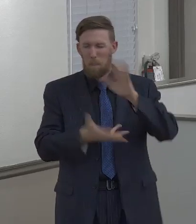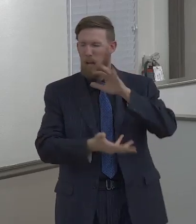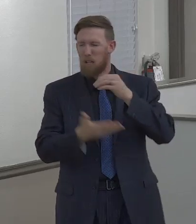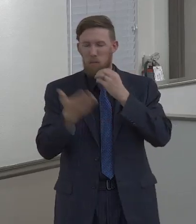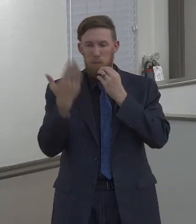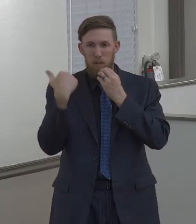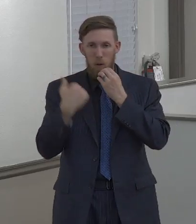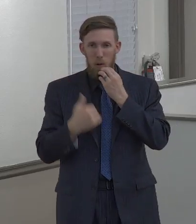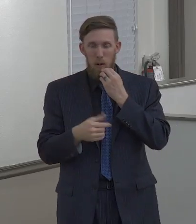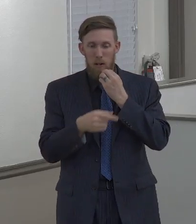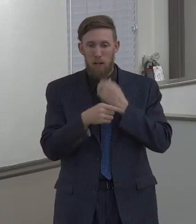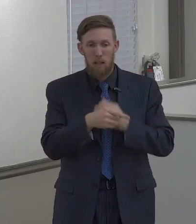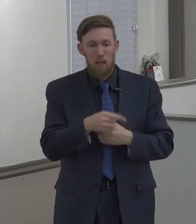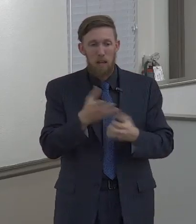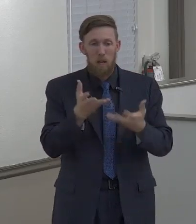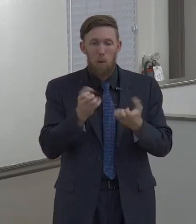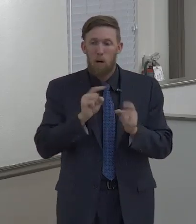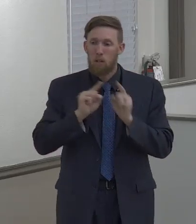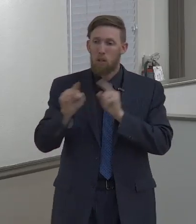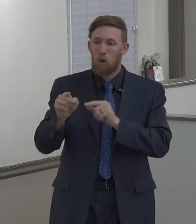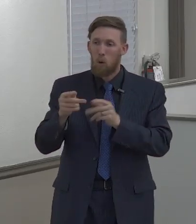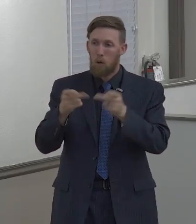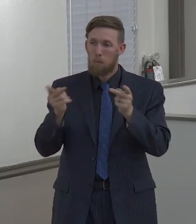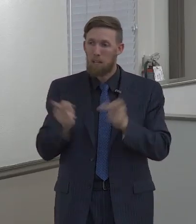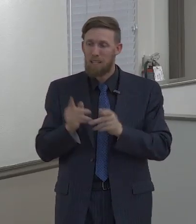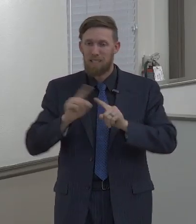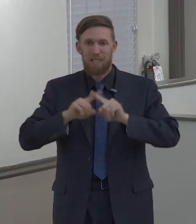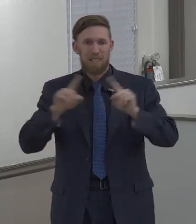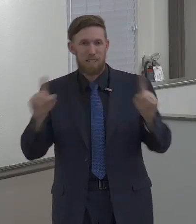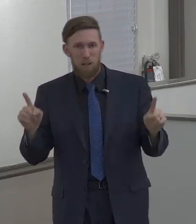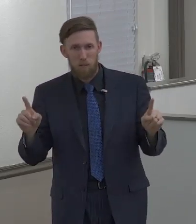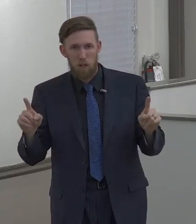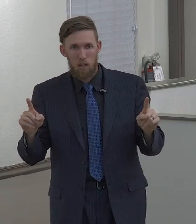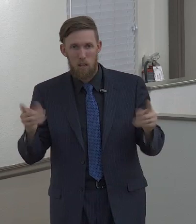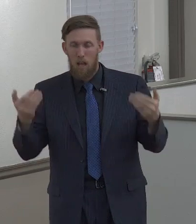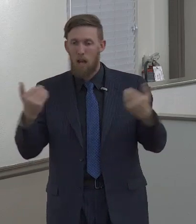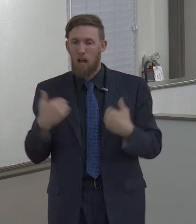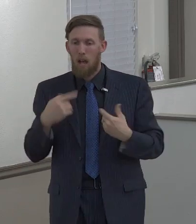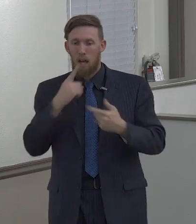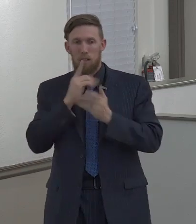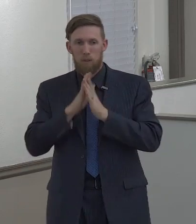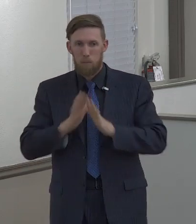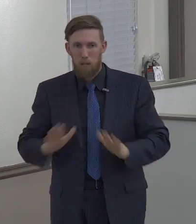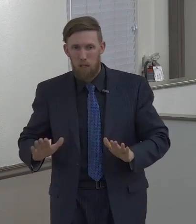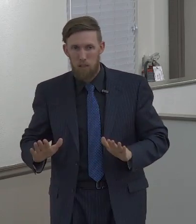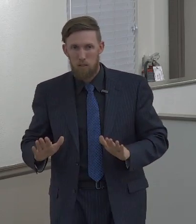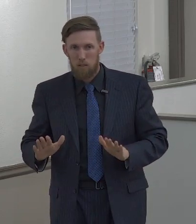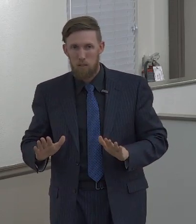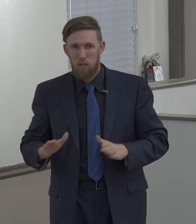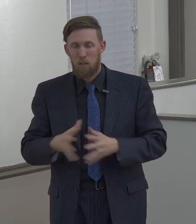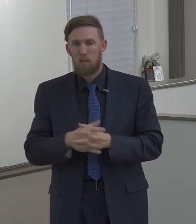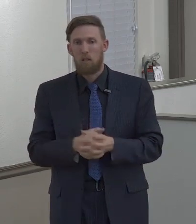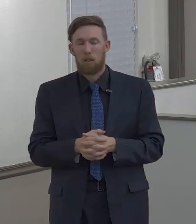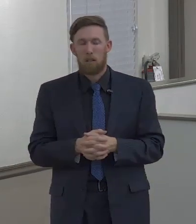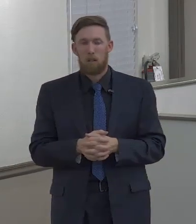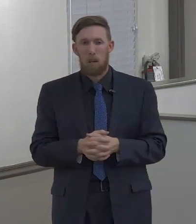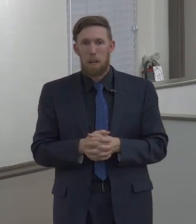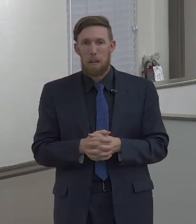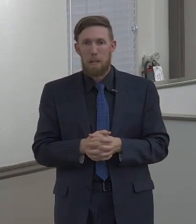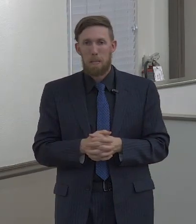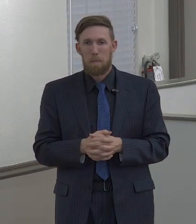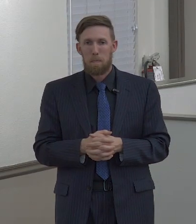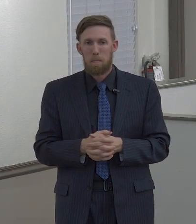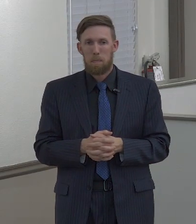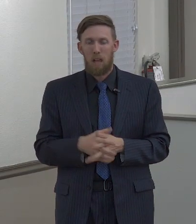walking through the doors of the church that want something that the world can't offer them. And that ought to be the testimony